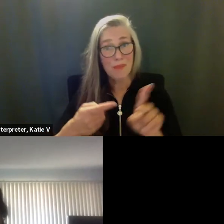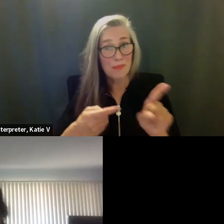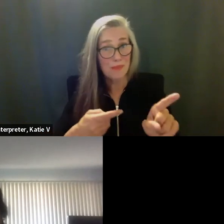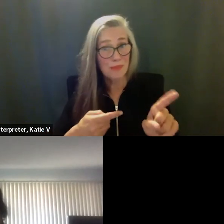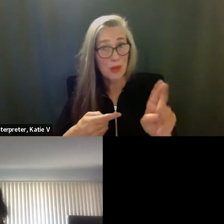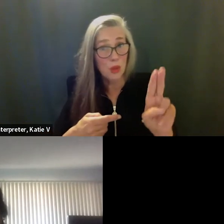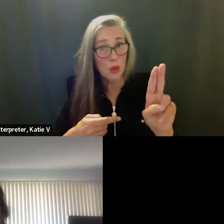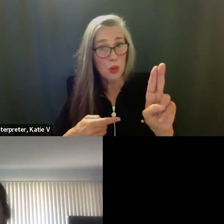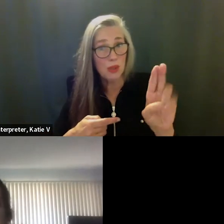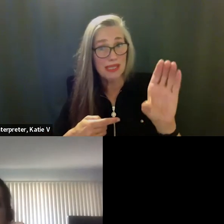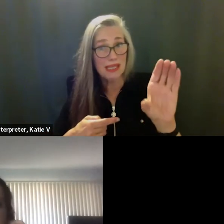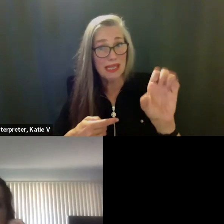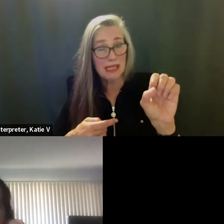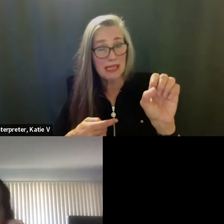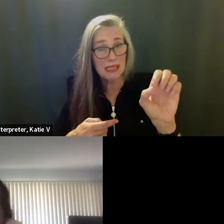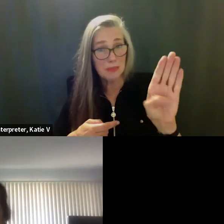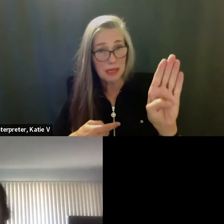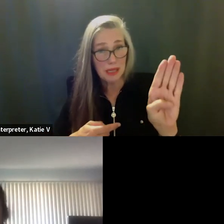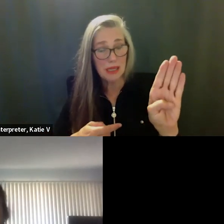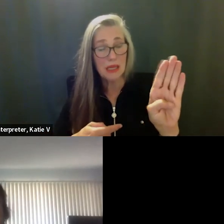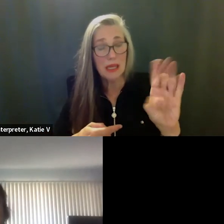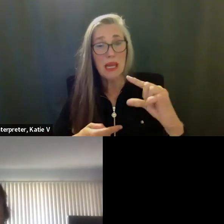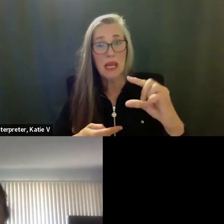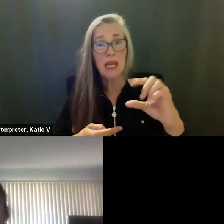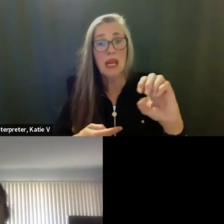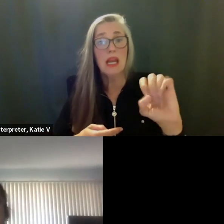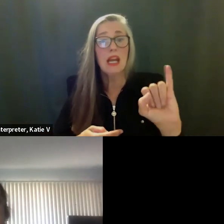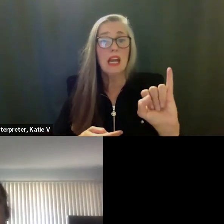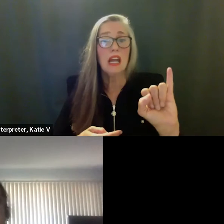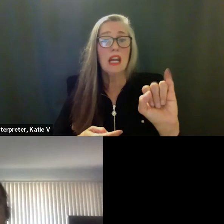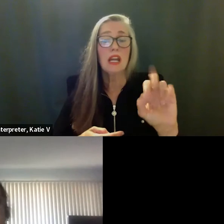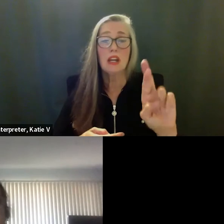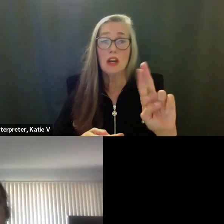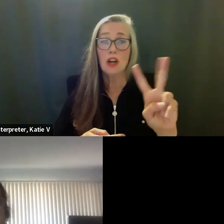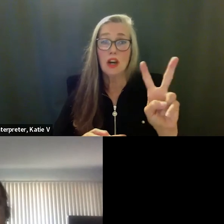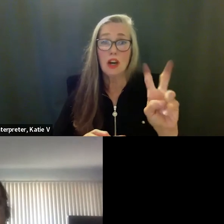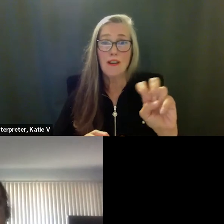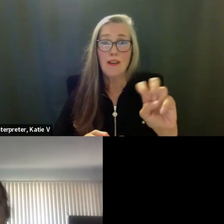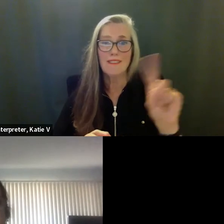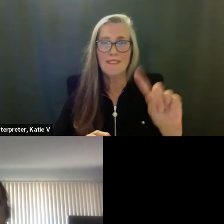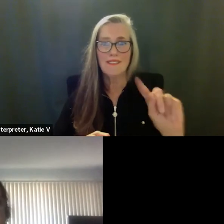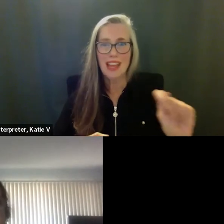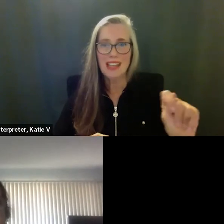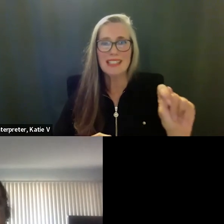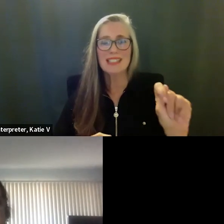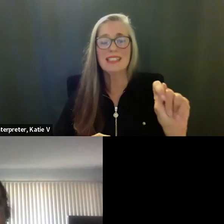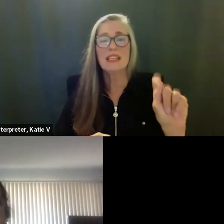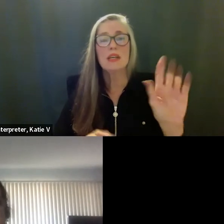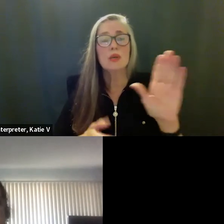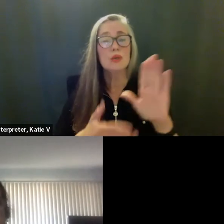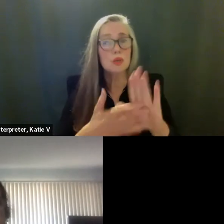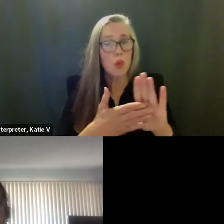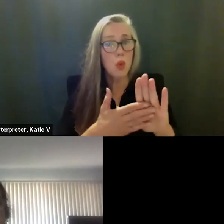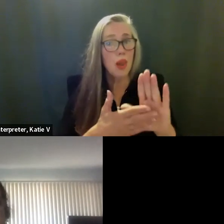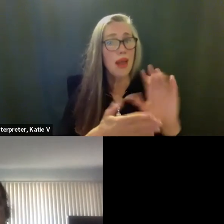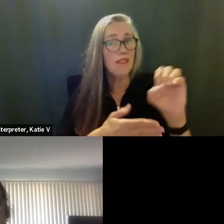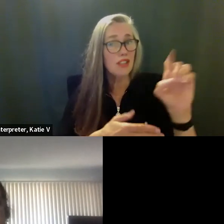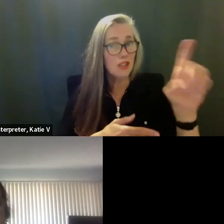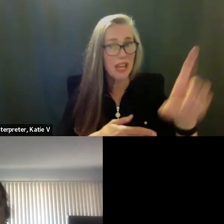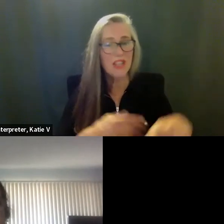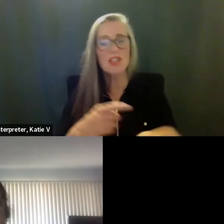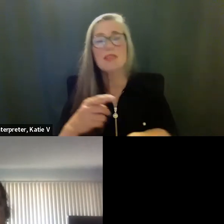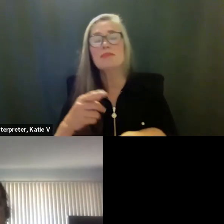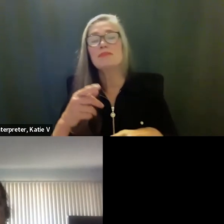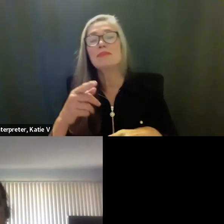the Govert School of Education, Graduate School of Education, and Harding University School.